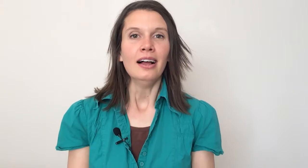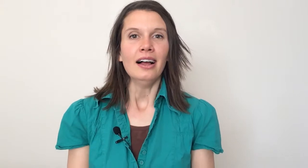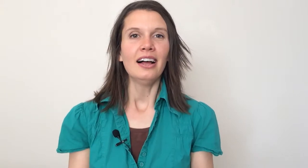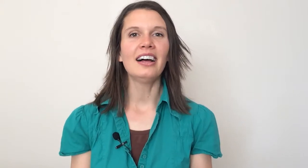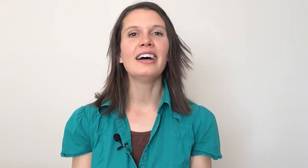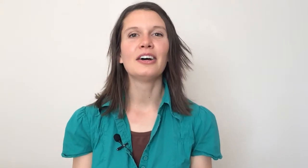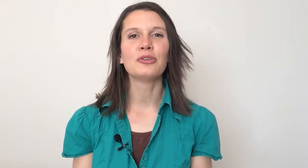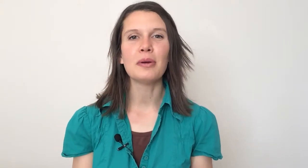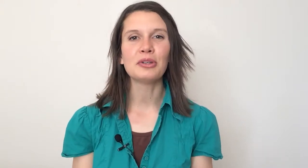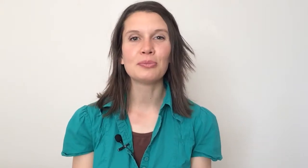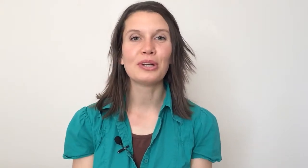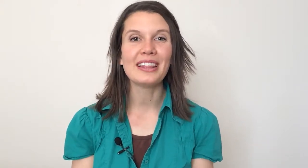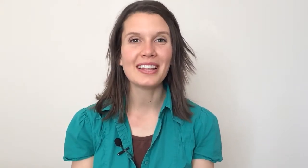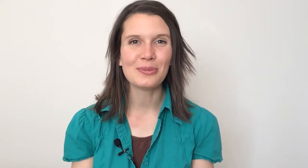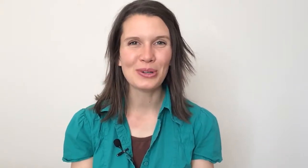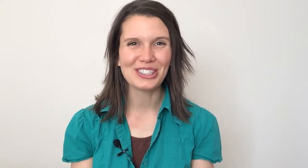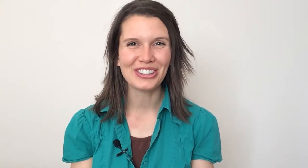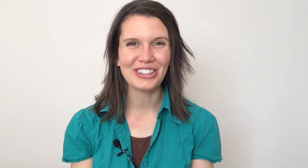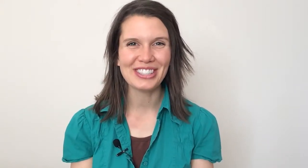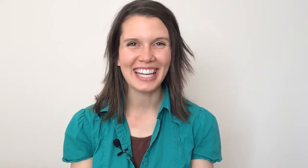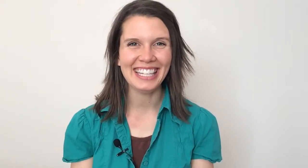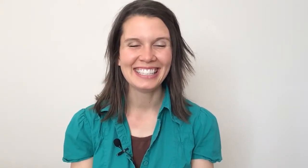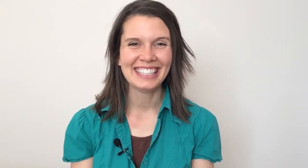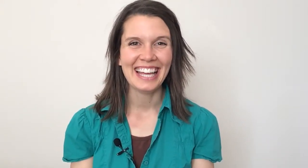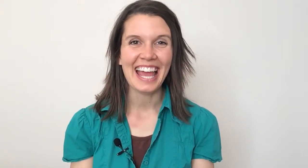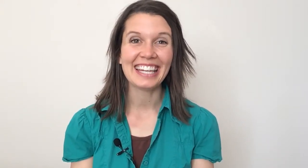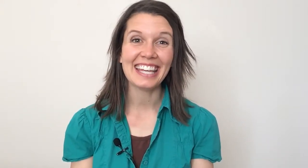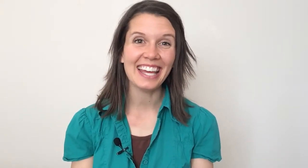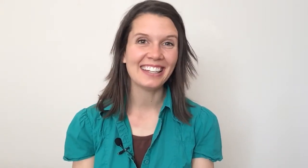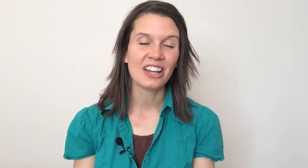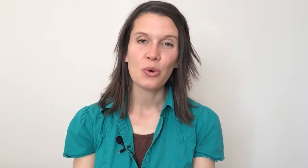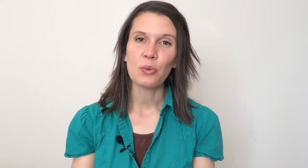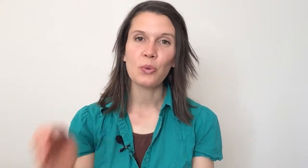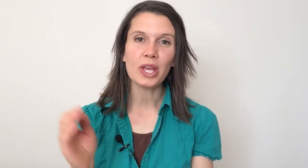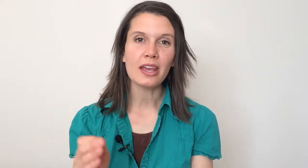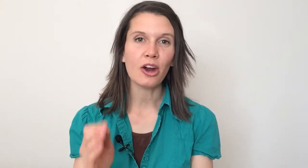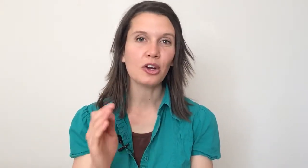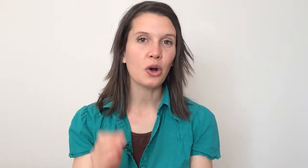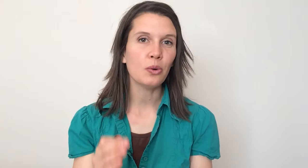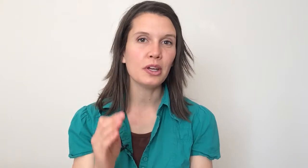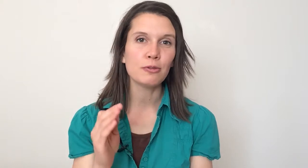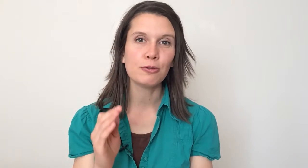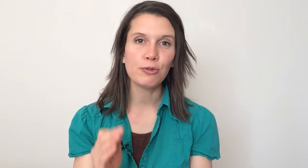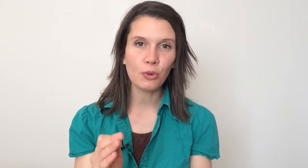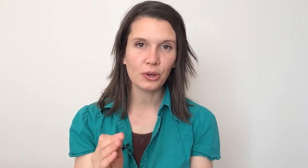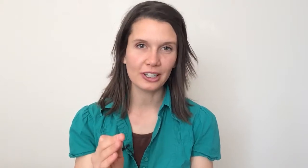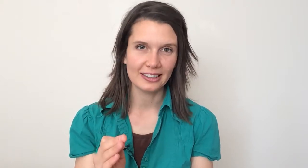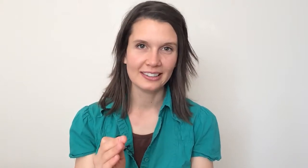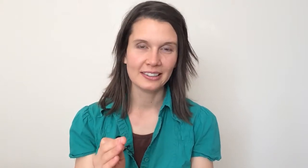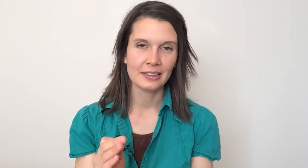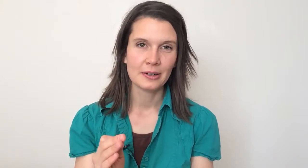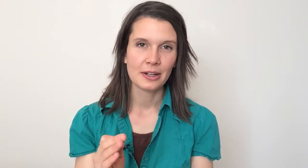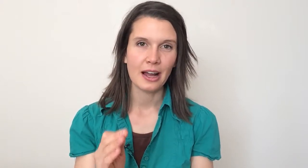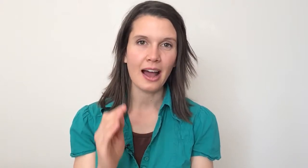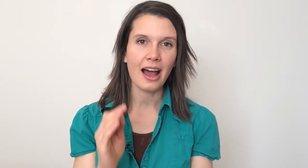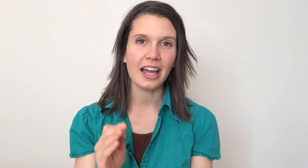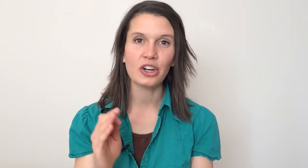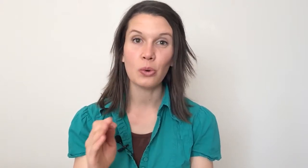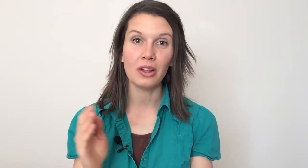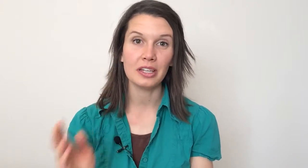So, remember to breathe a little more during your day. And again, we are going for a higher quality